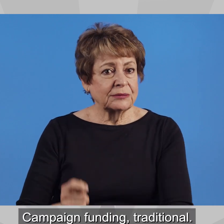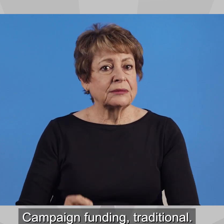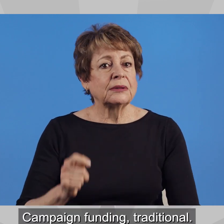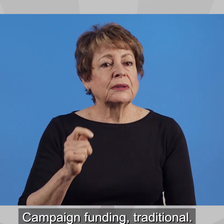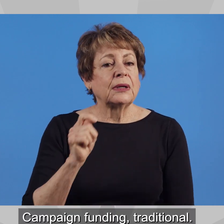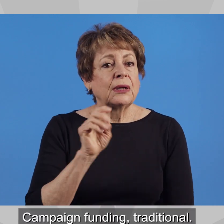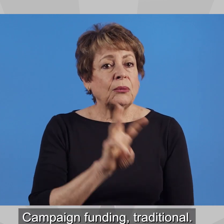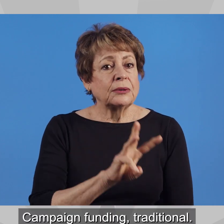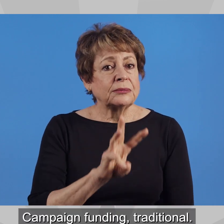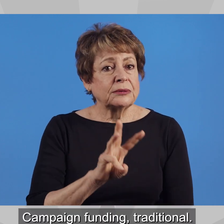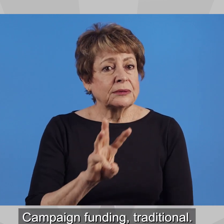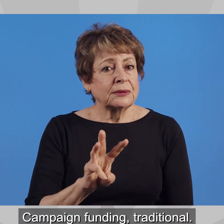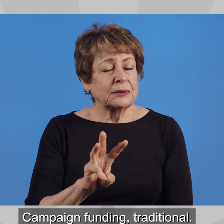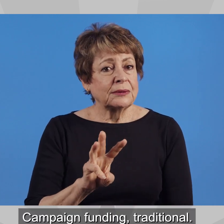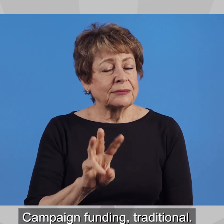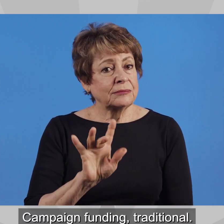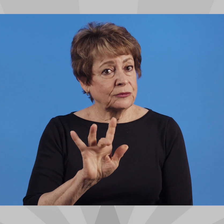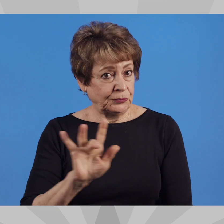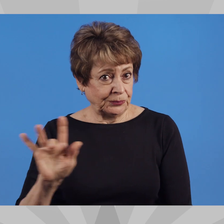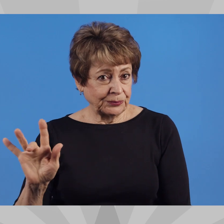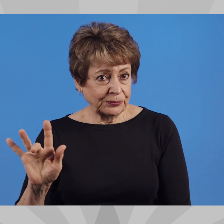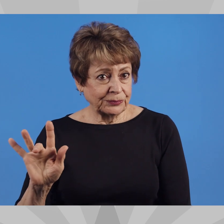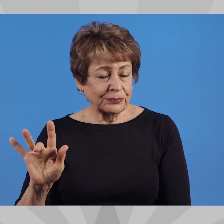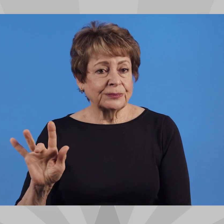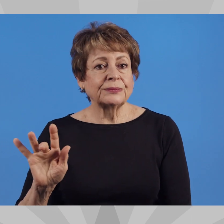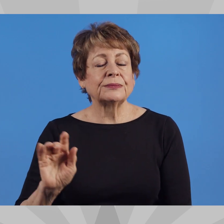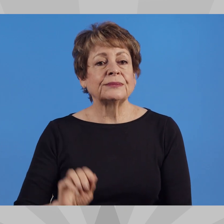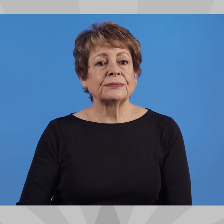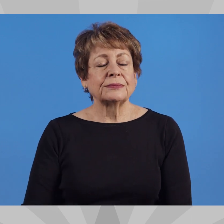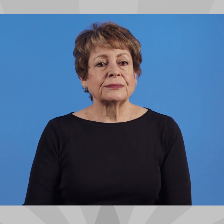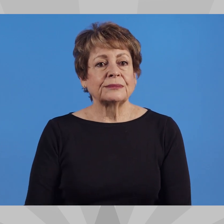Website None submitted